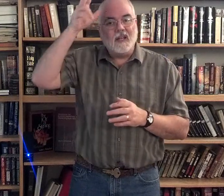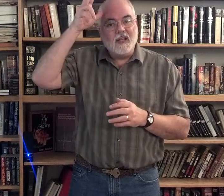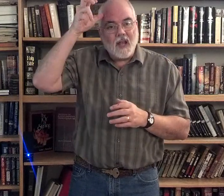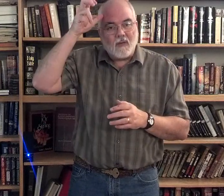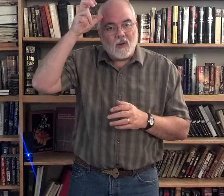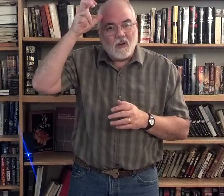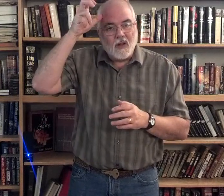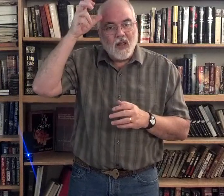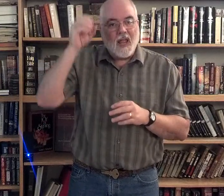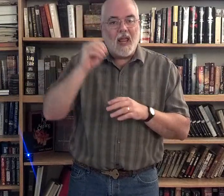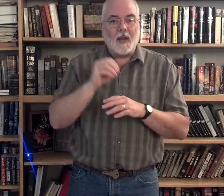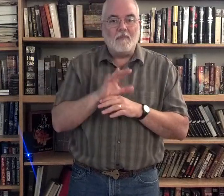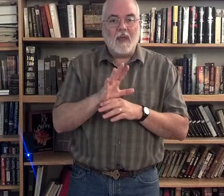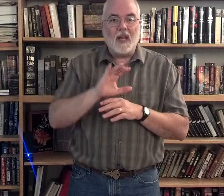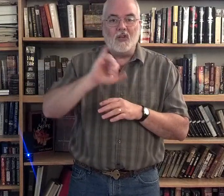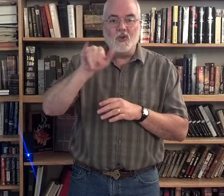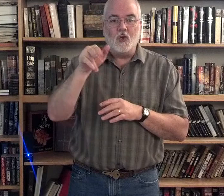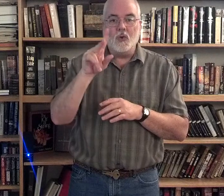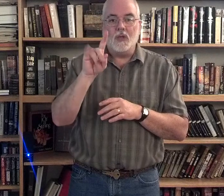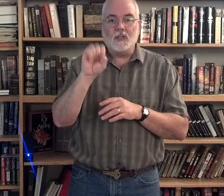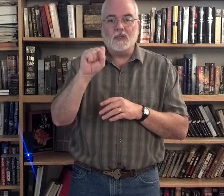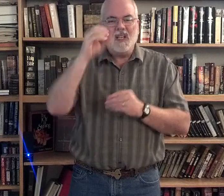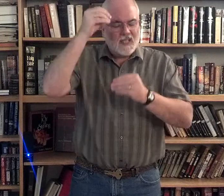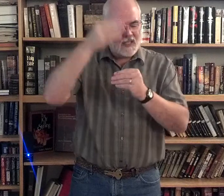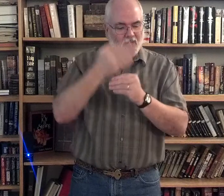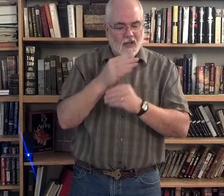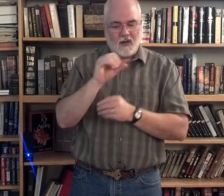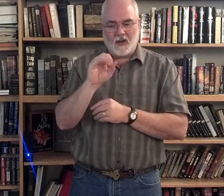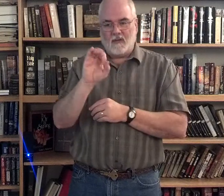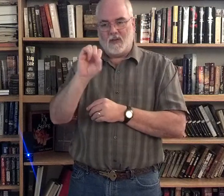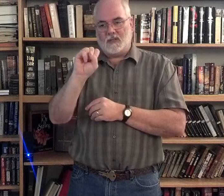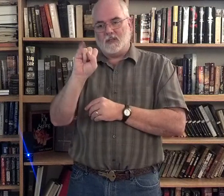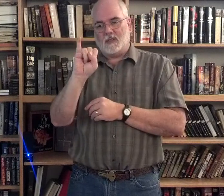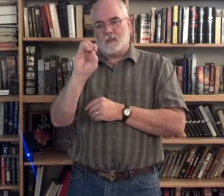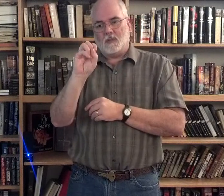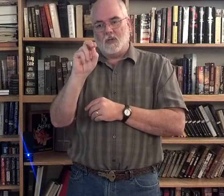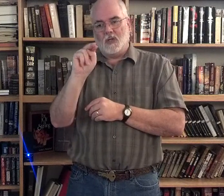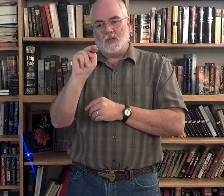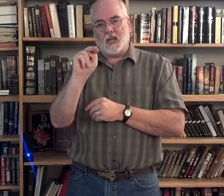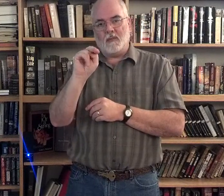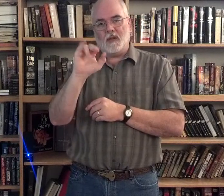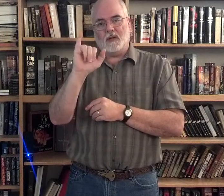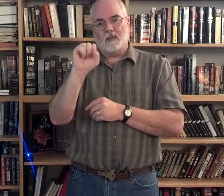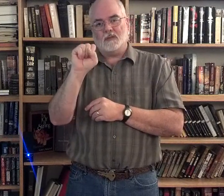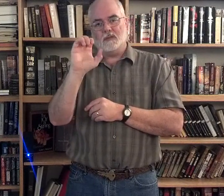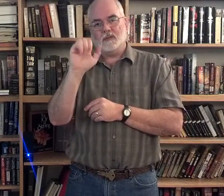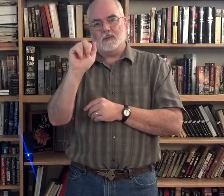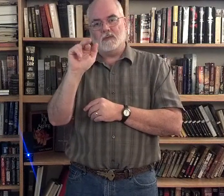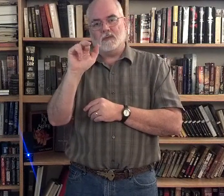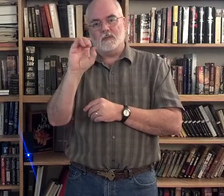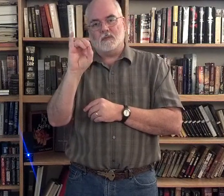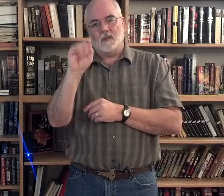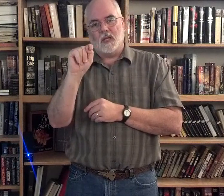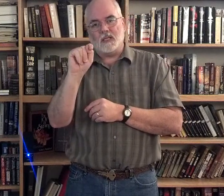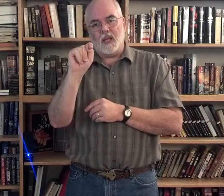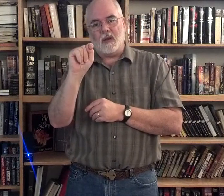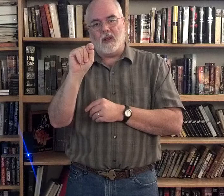devil had made Judas, son of Simon Iscariot.